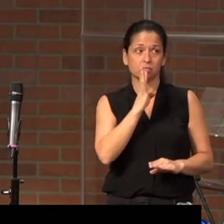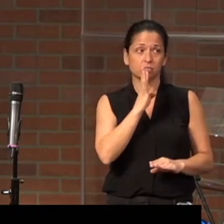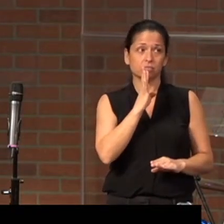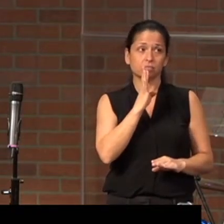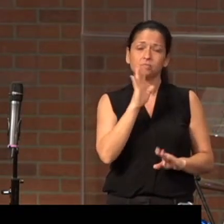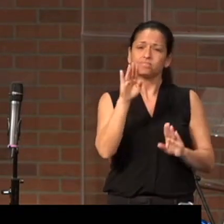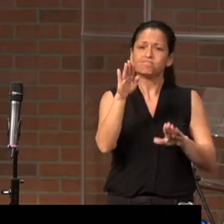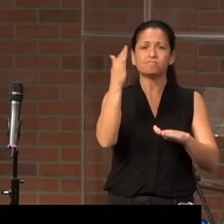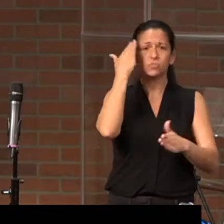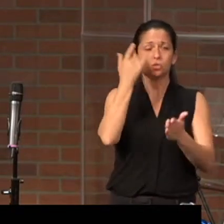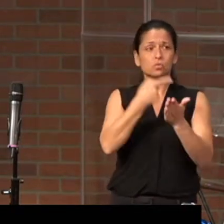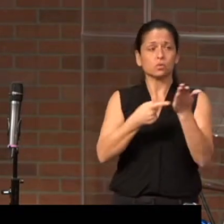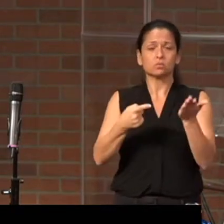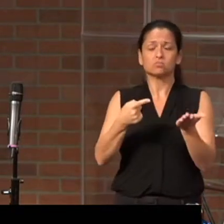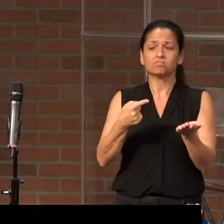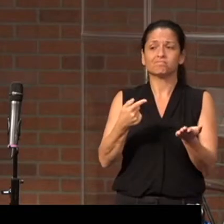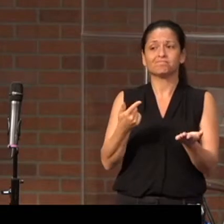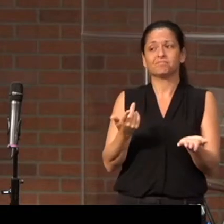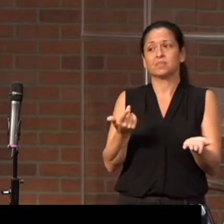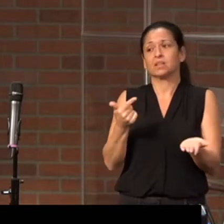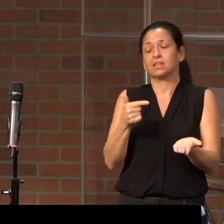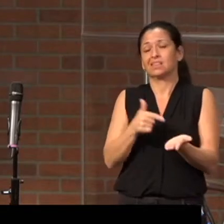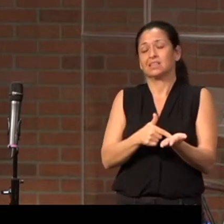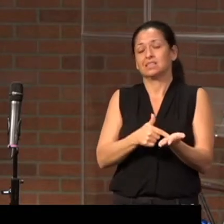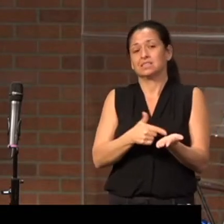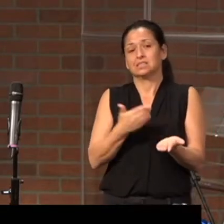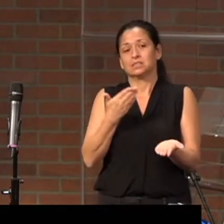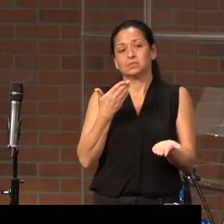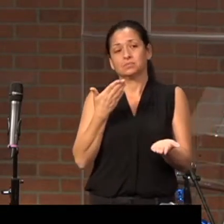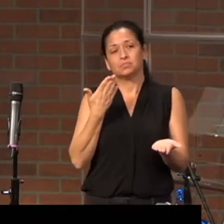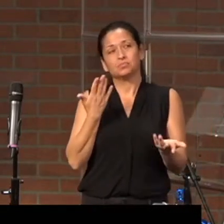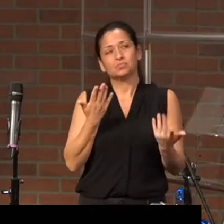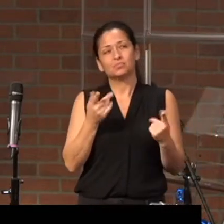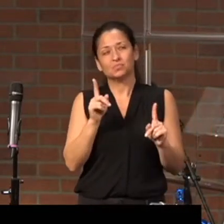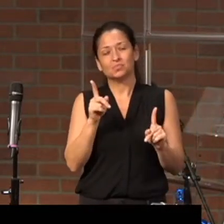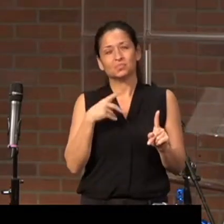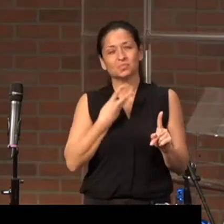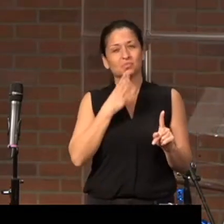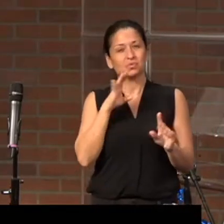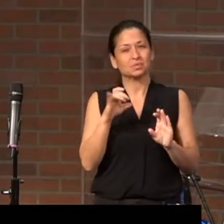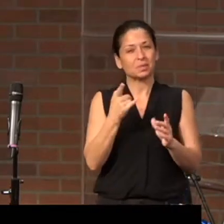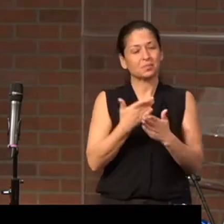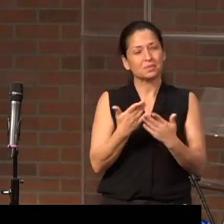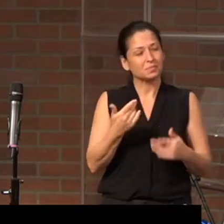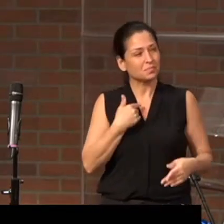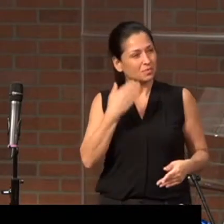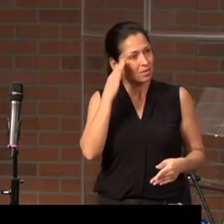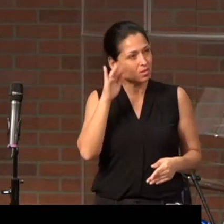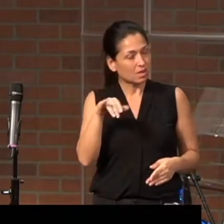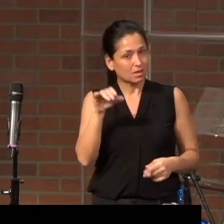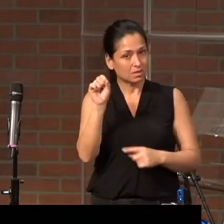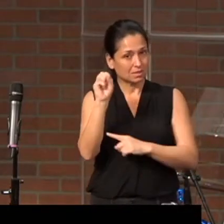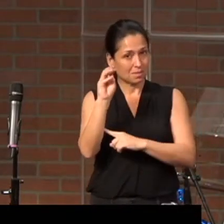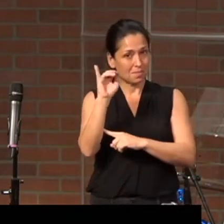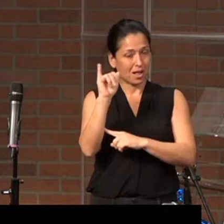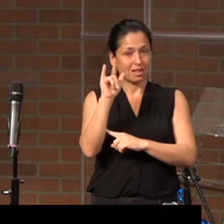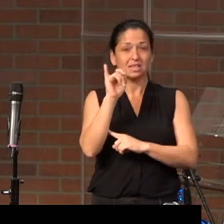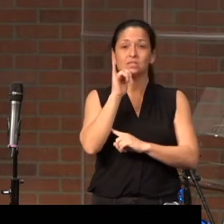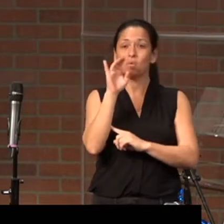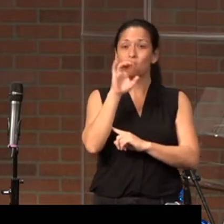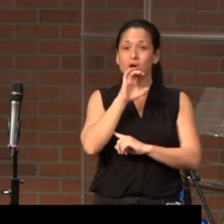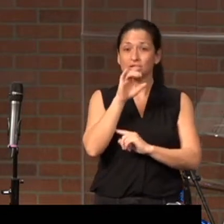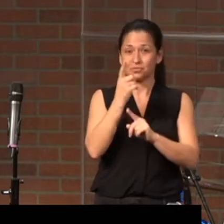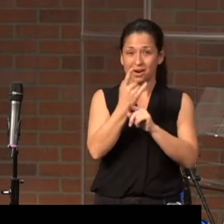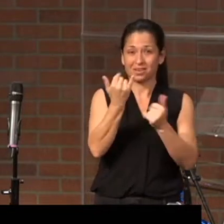hey, you know what? This is probably a terrible idea. We're going to do something. I know that Smiley's watching right now.